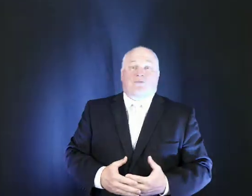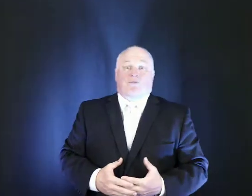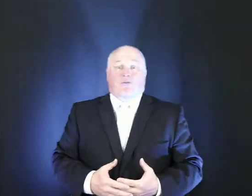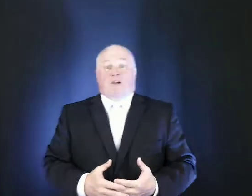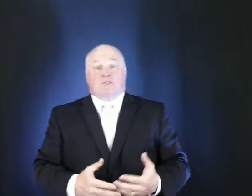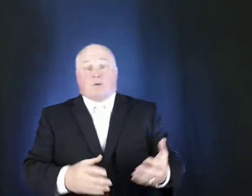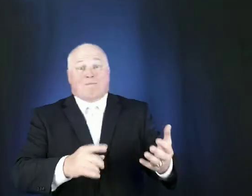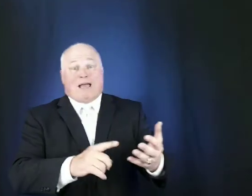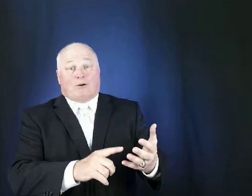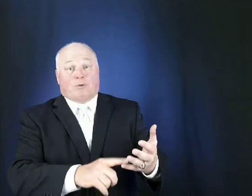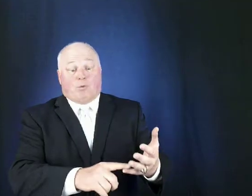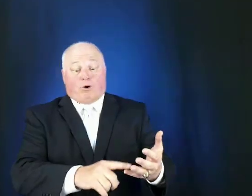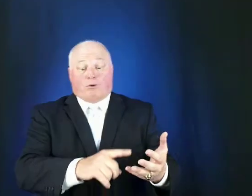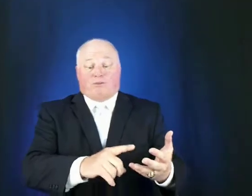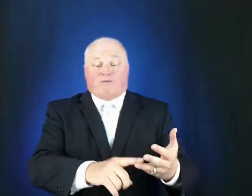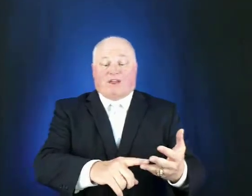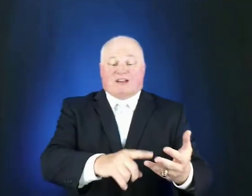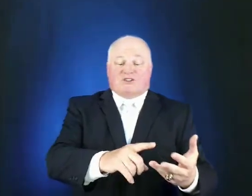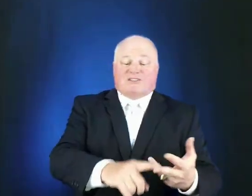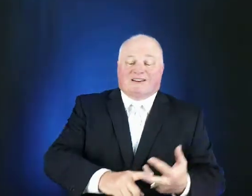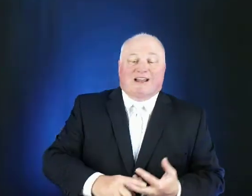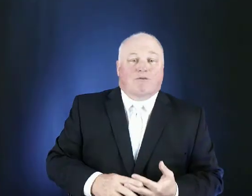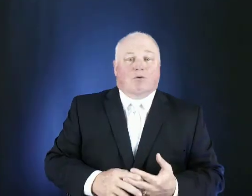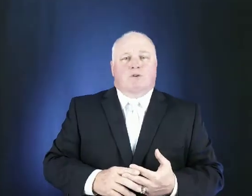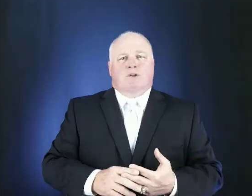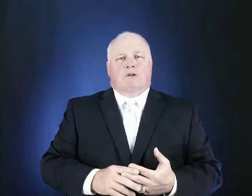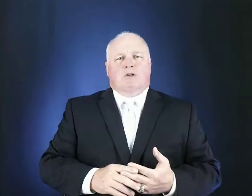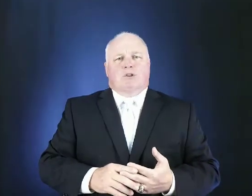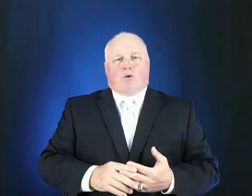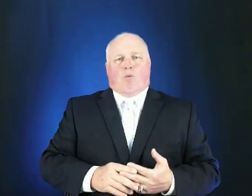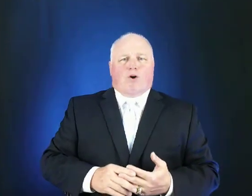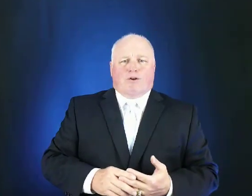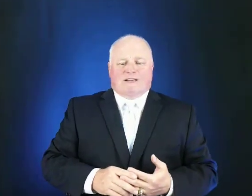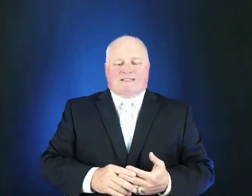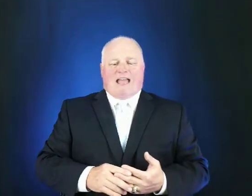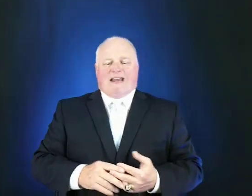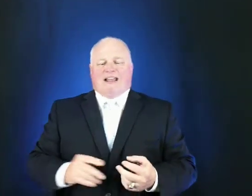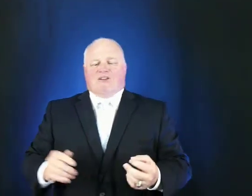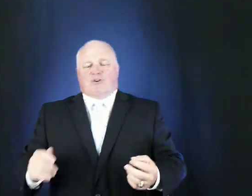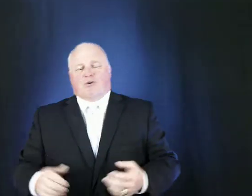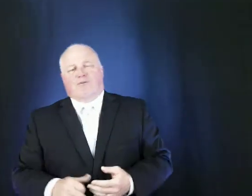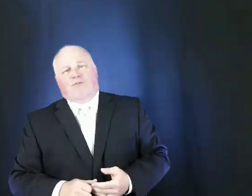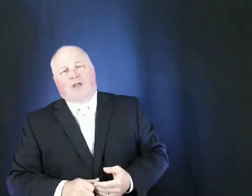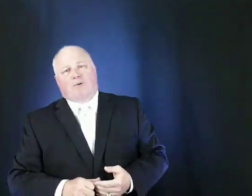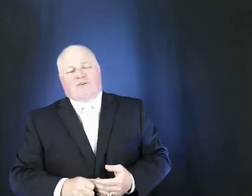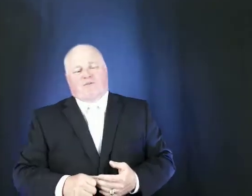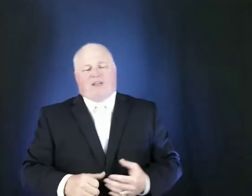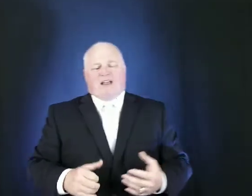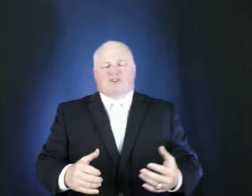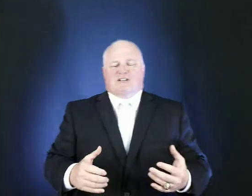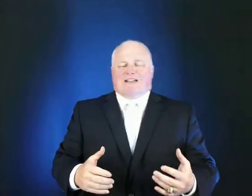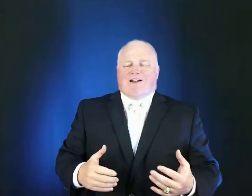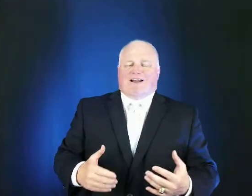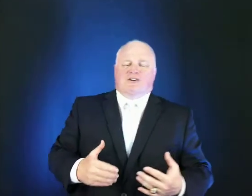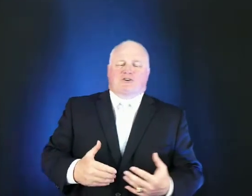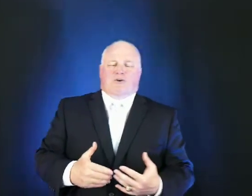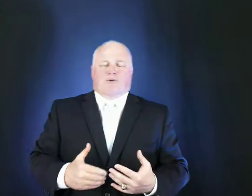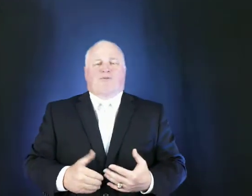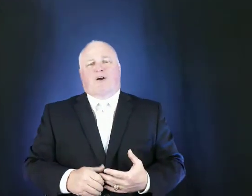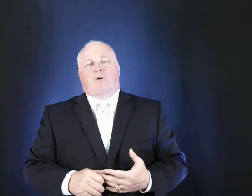fronts we battle the world the flesh and the devil the world is that external flow the flesh is our internal foe